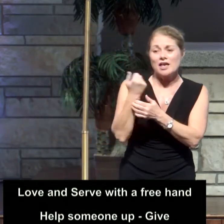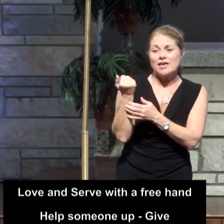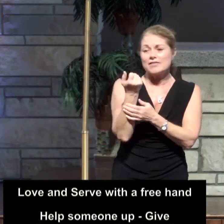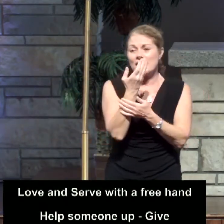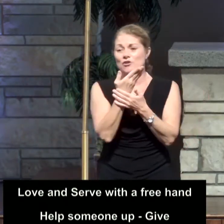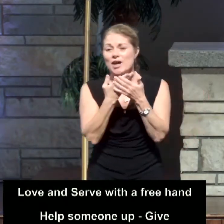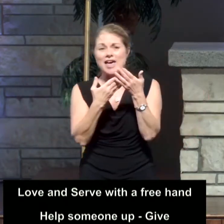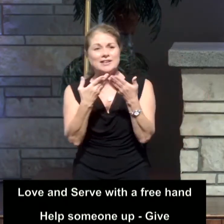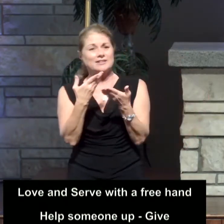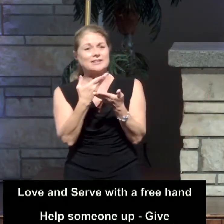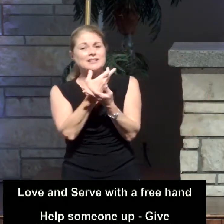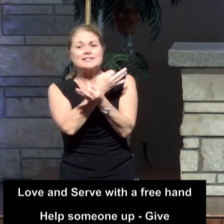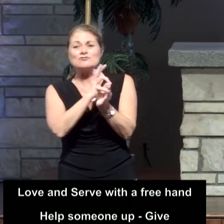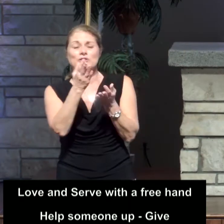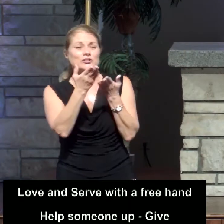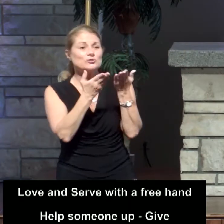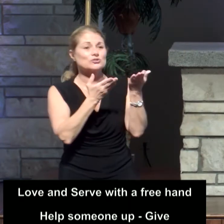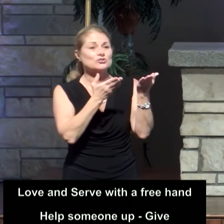free to serve.